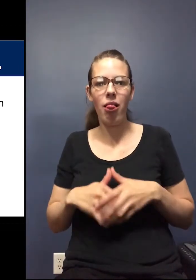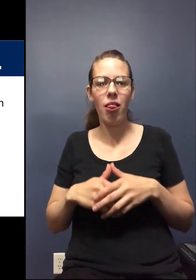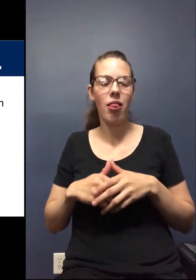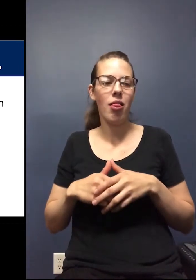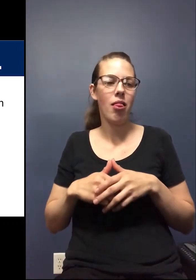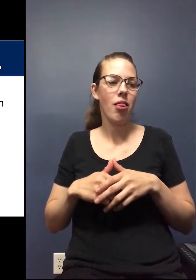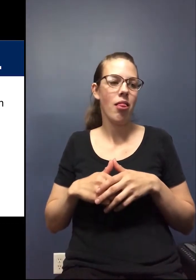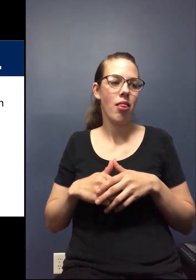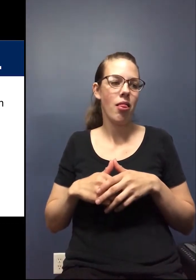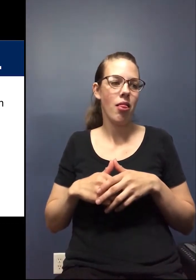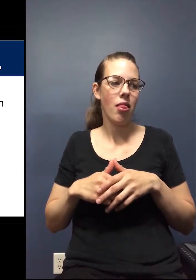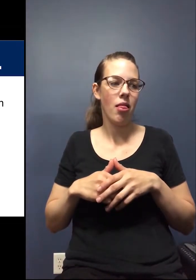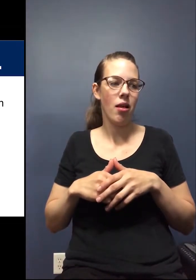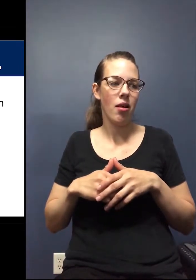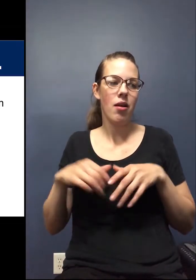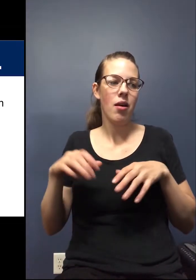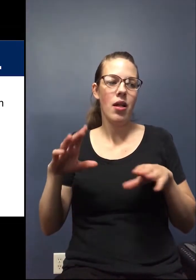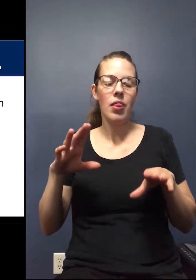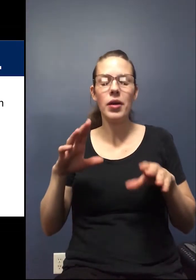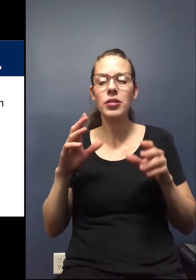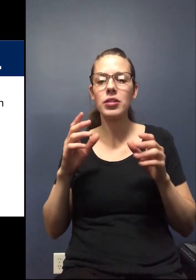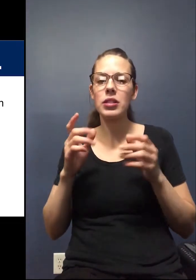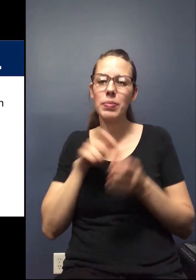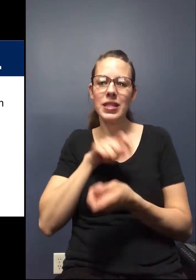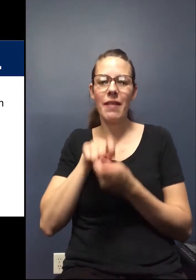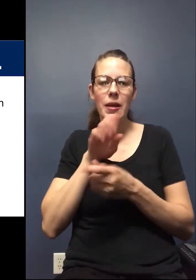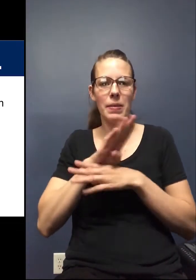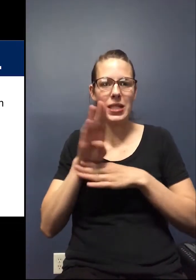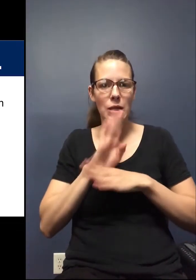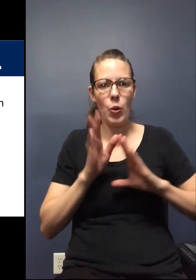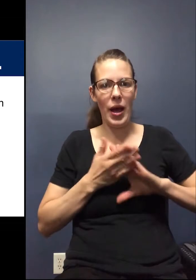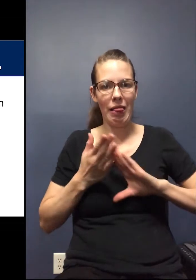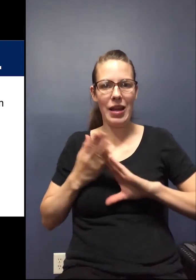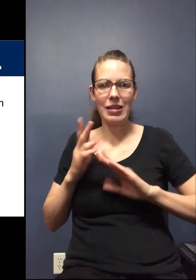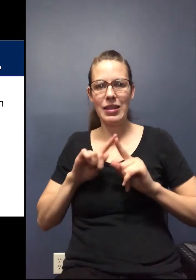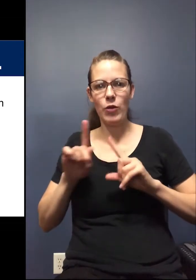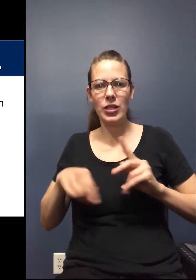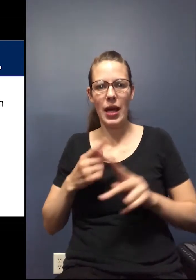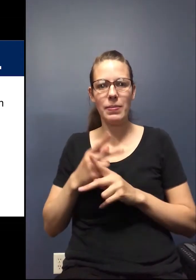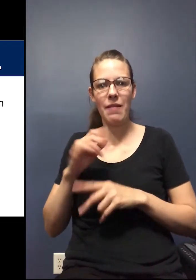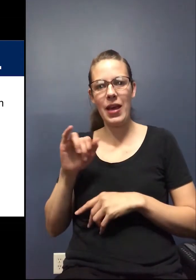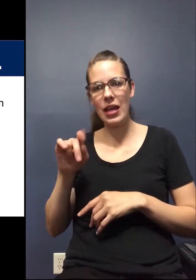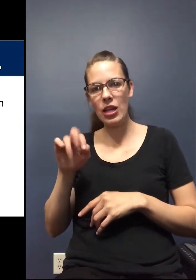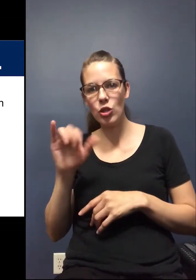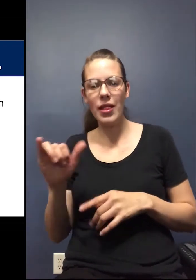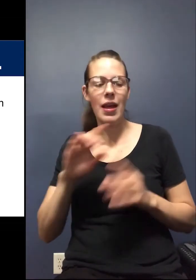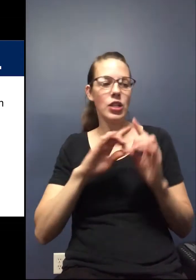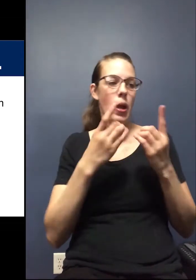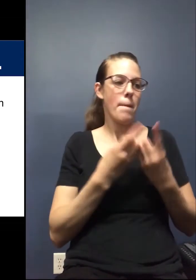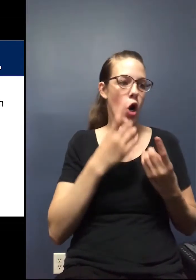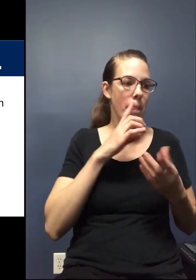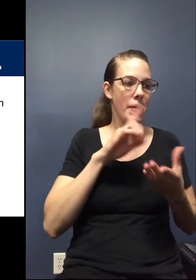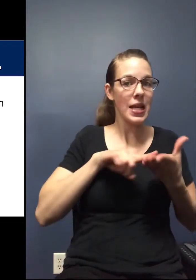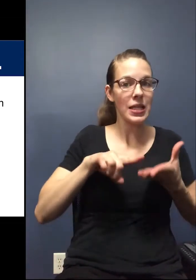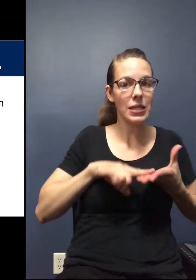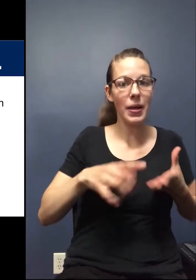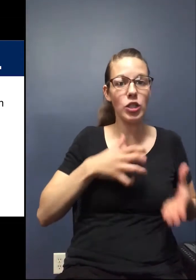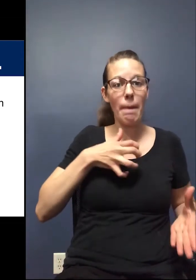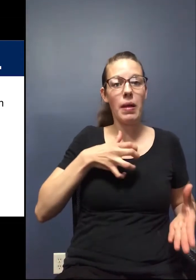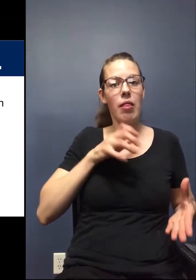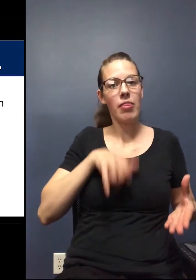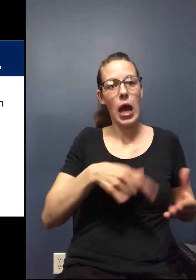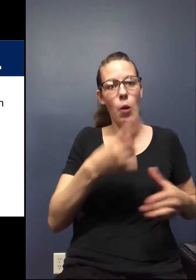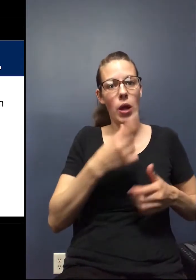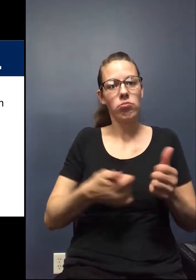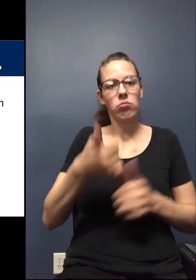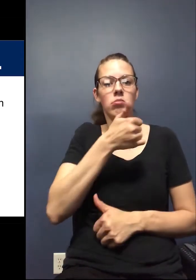at it when there are certain businesses that are regulated by various industries such as the Department of Inspections and Appeals are